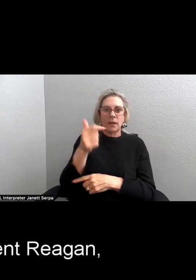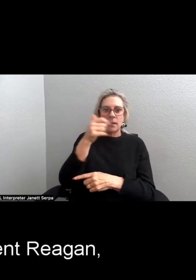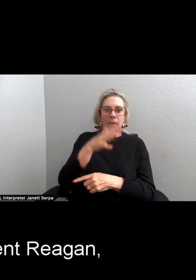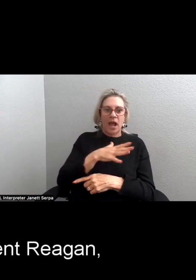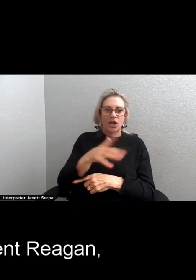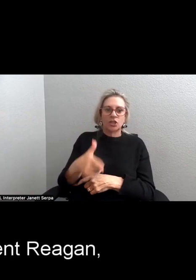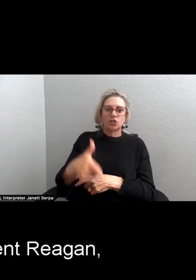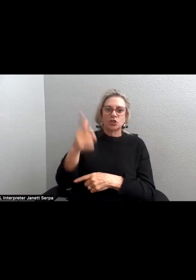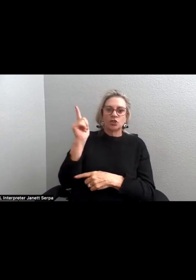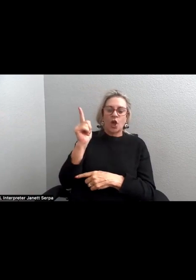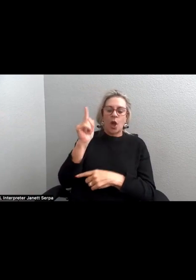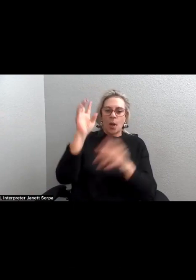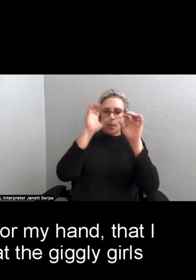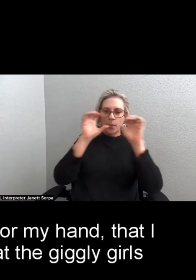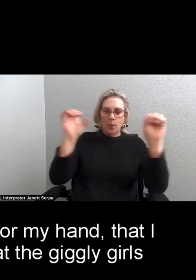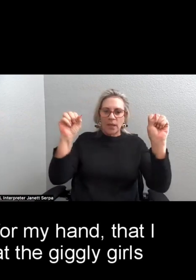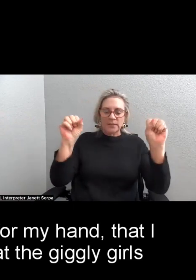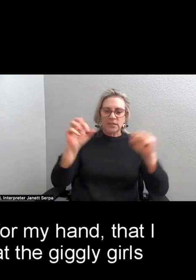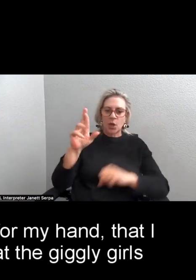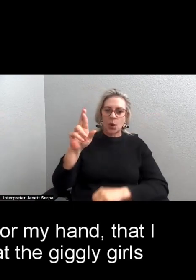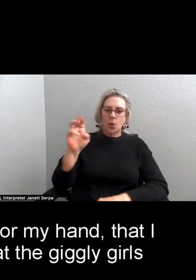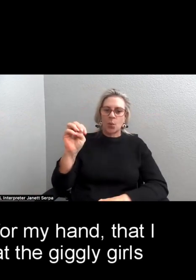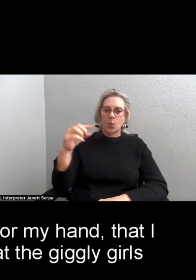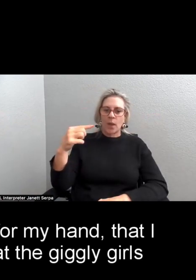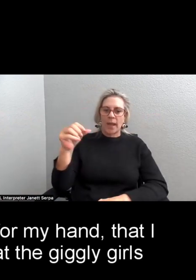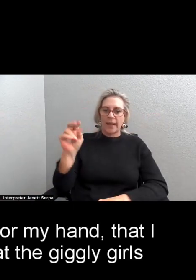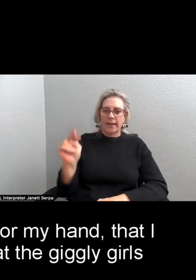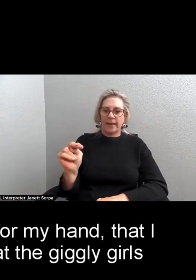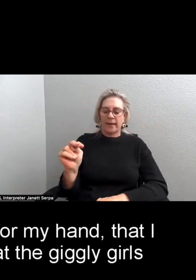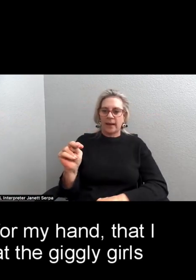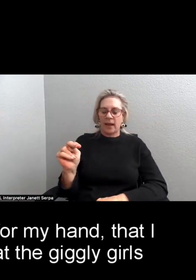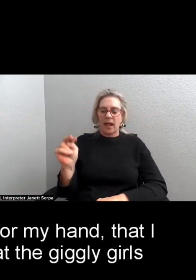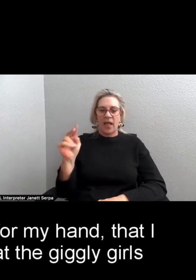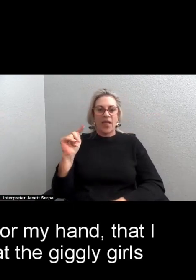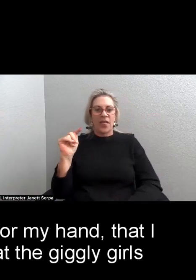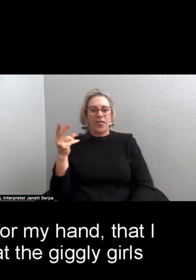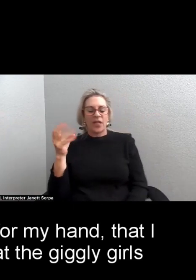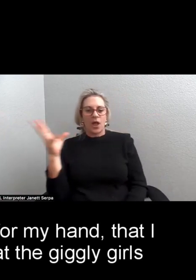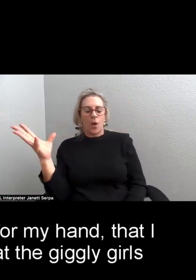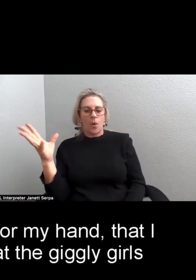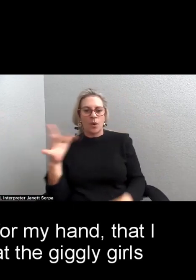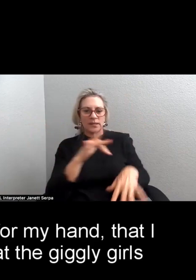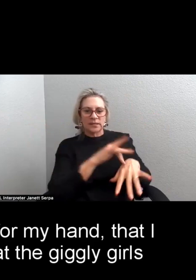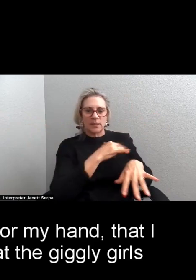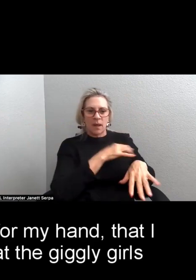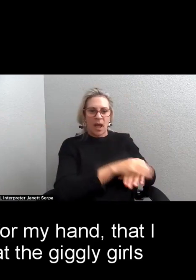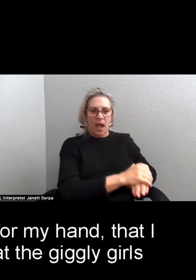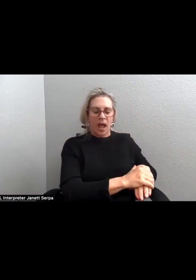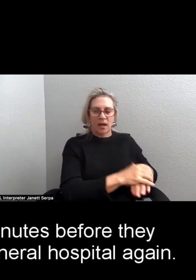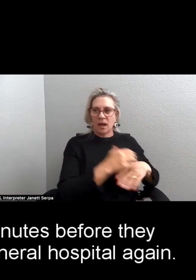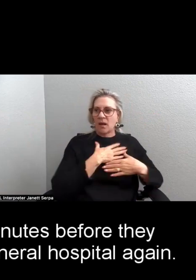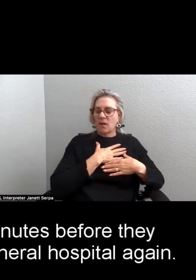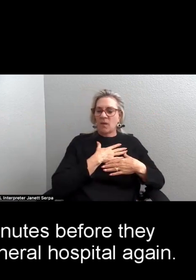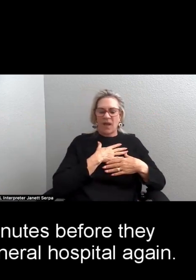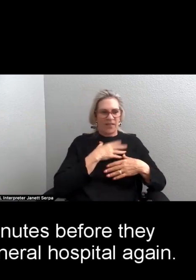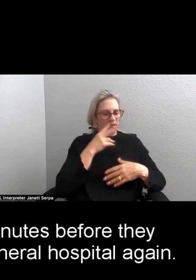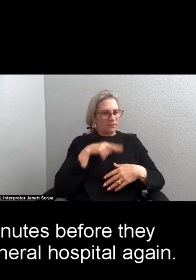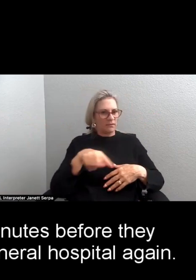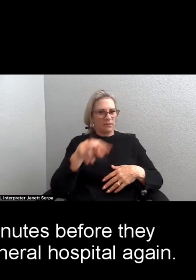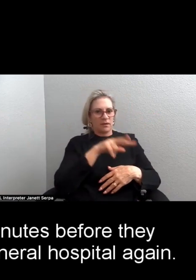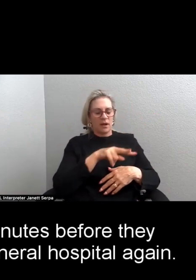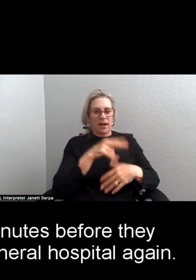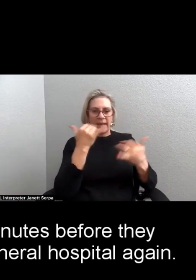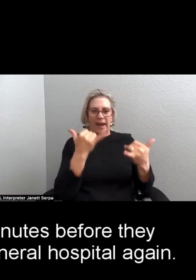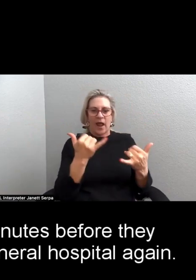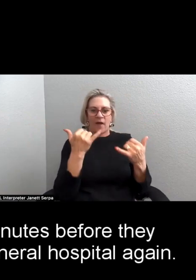President Reagan, that Theo reaches for my hand, that I gulp and gulp, that the giggly girls are silent for two